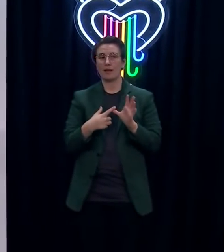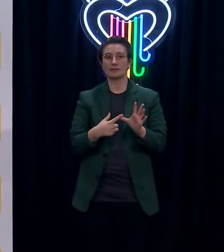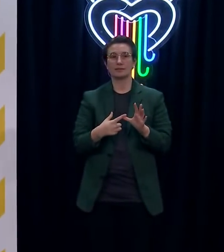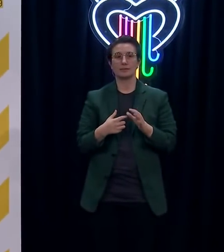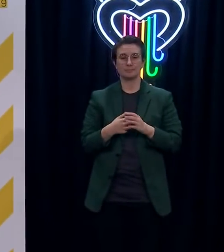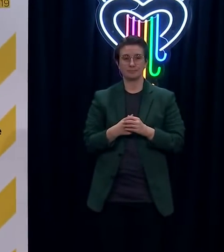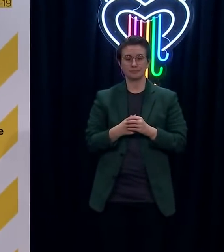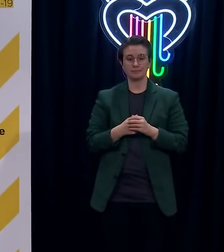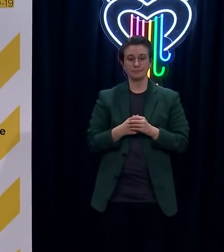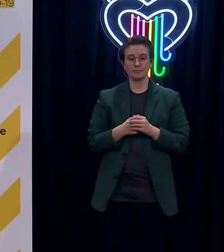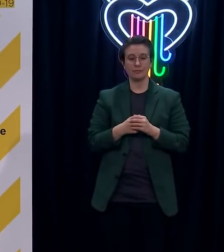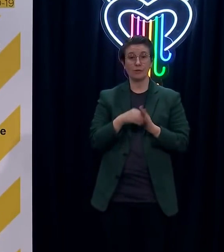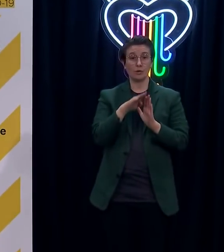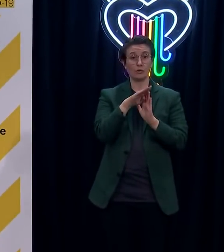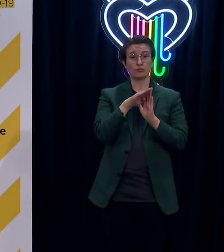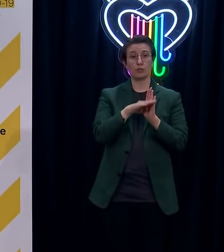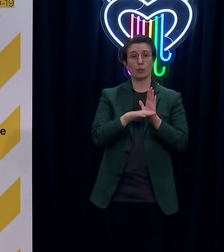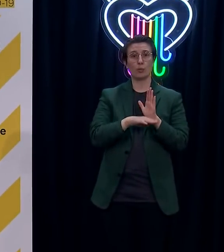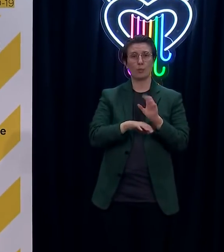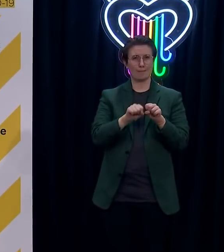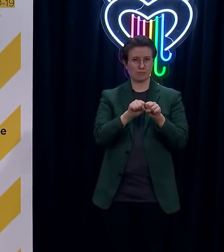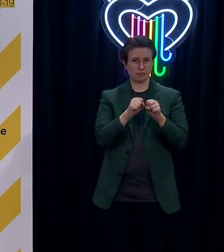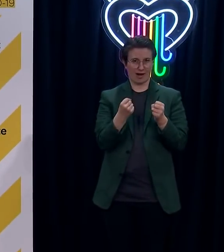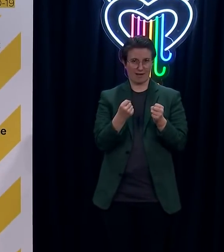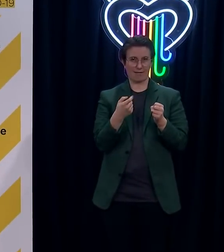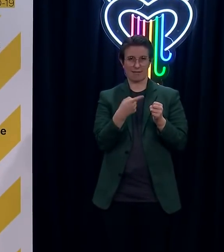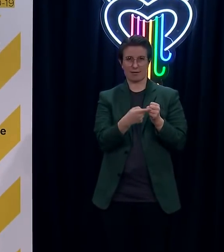has occurred, it's tended to be